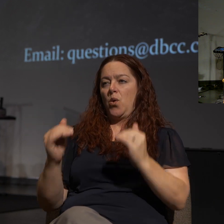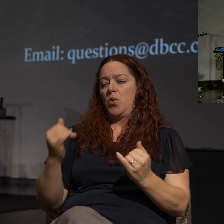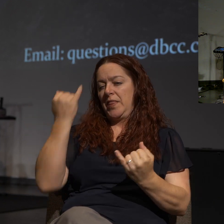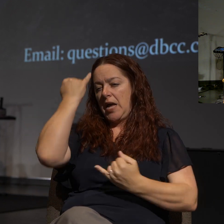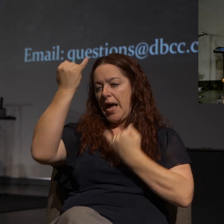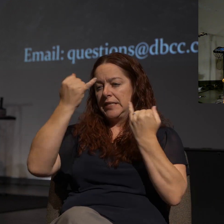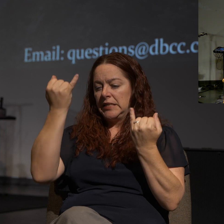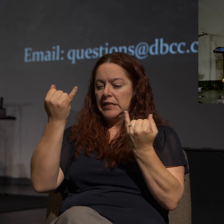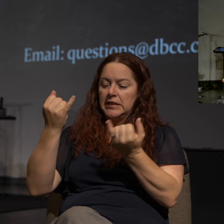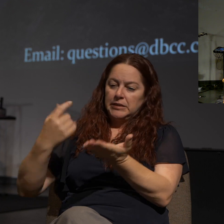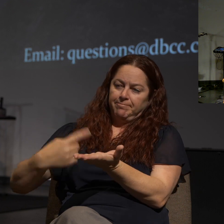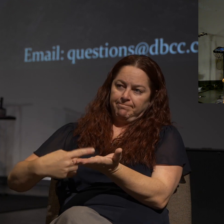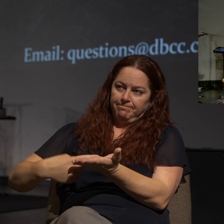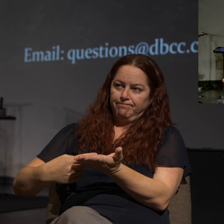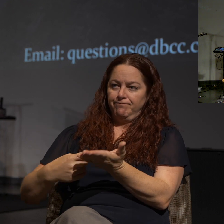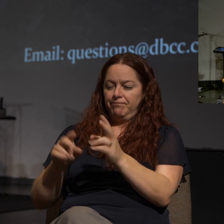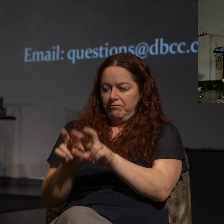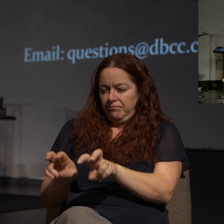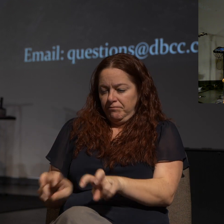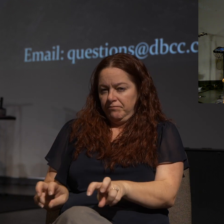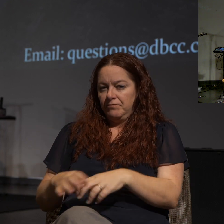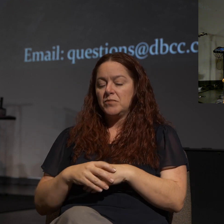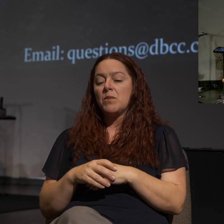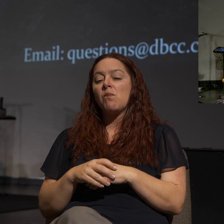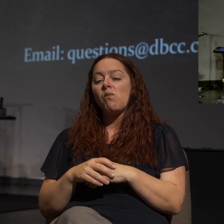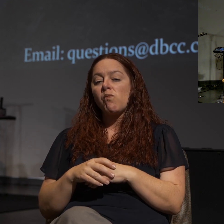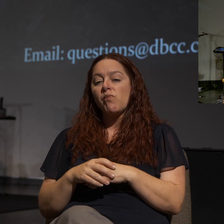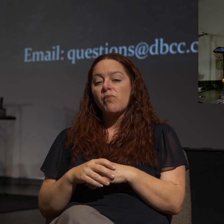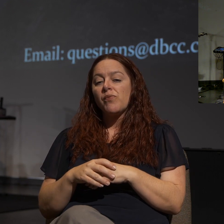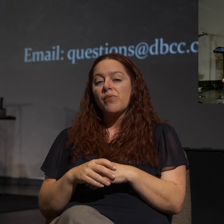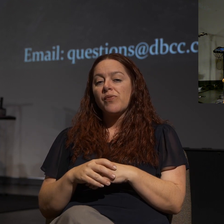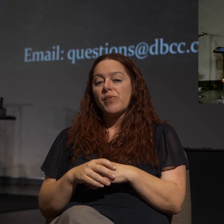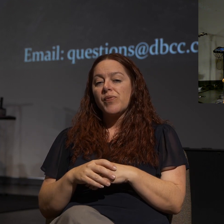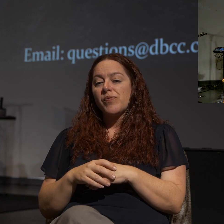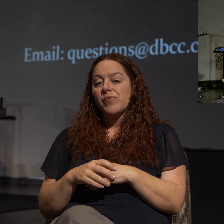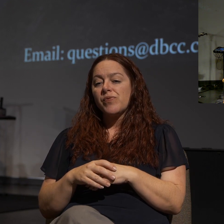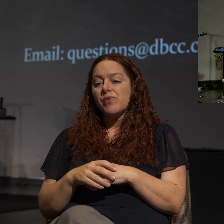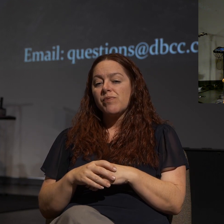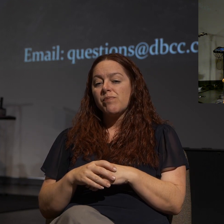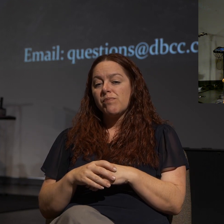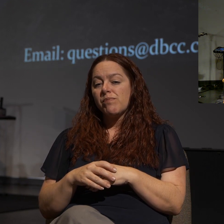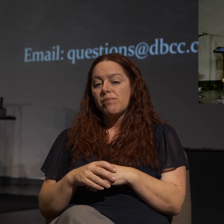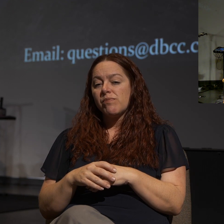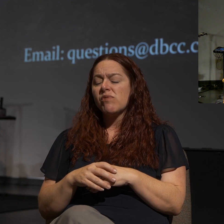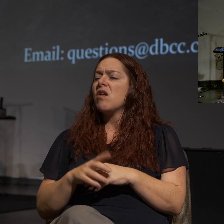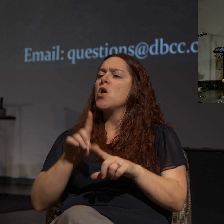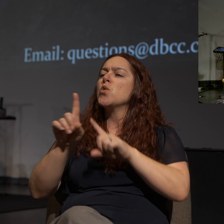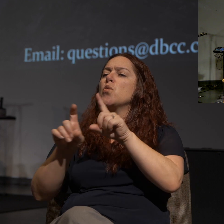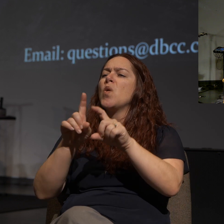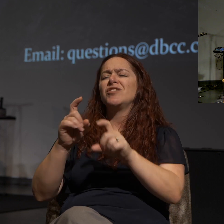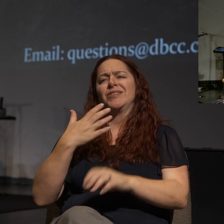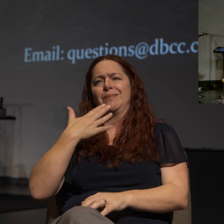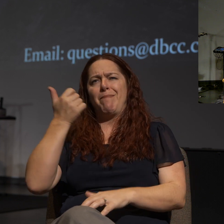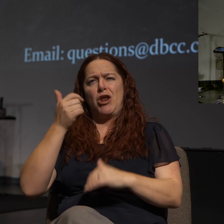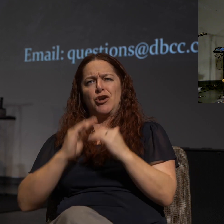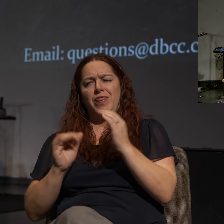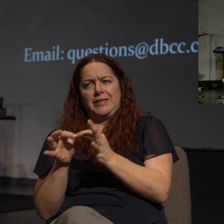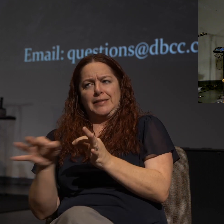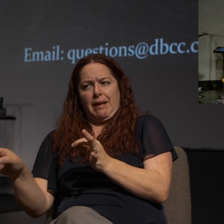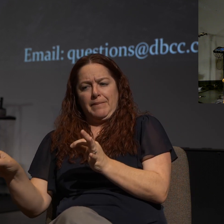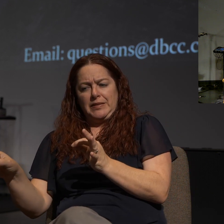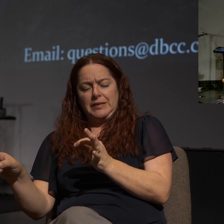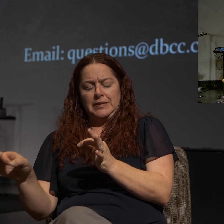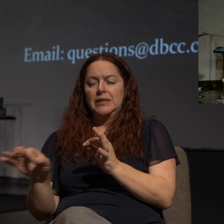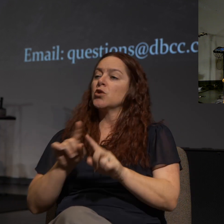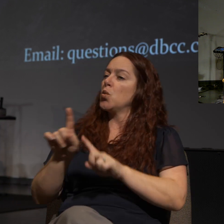is helpful in being winsome. Next, and this just is true in all areas of life, and that's that questions are always better than statements. Questions are